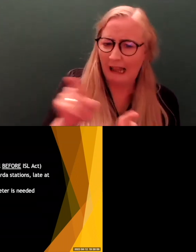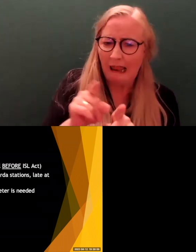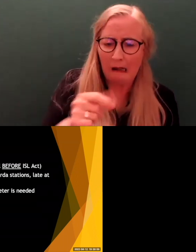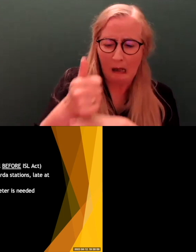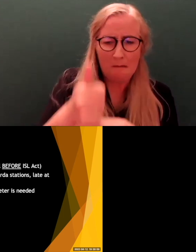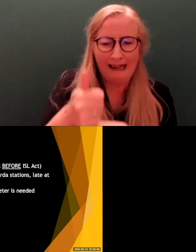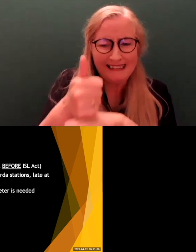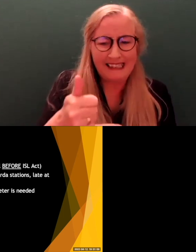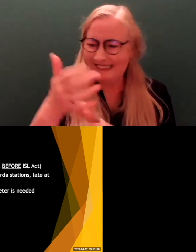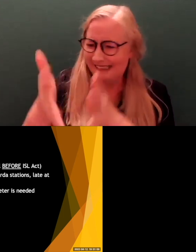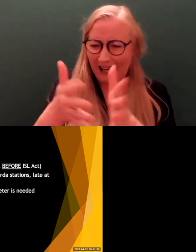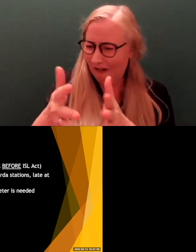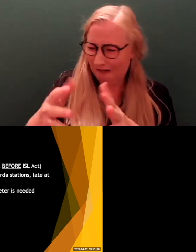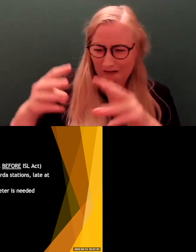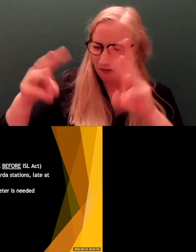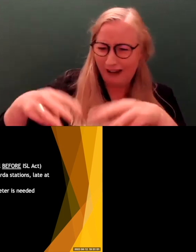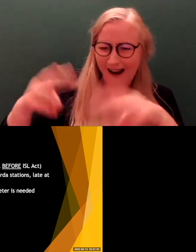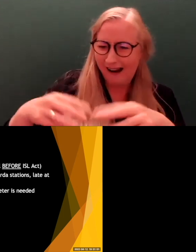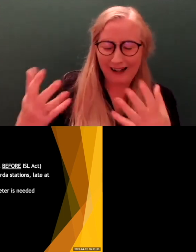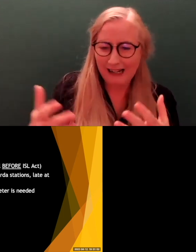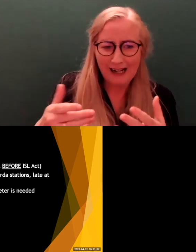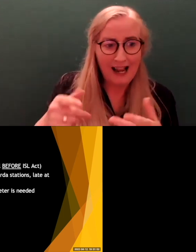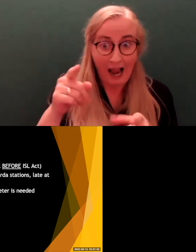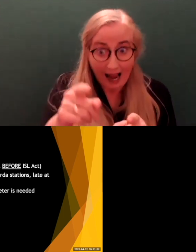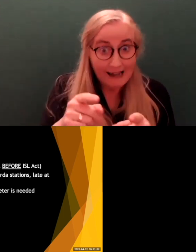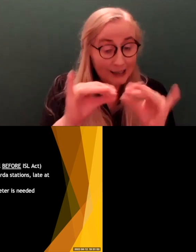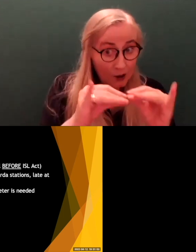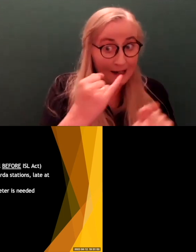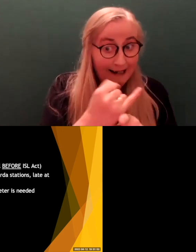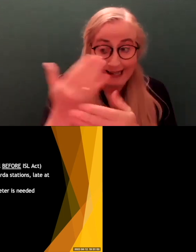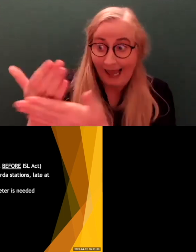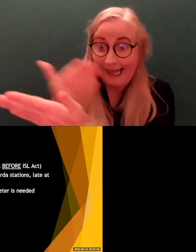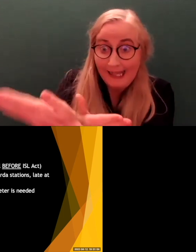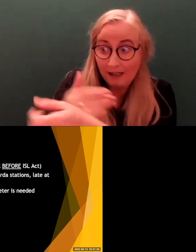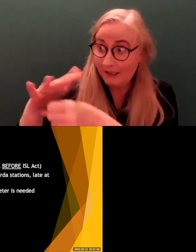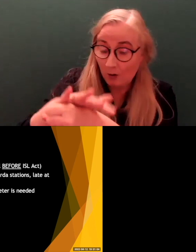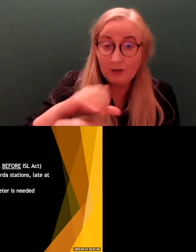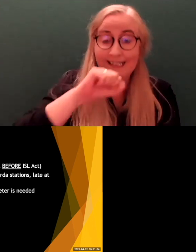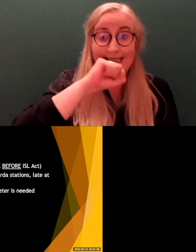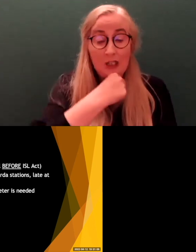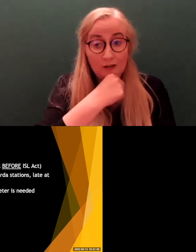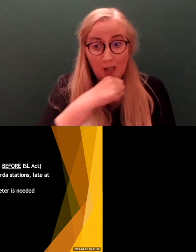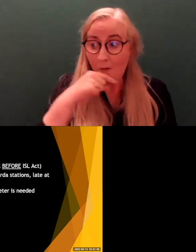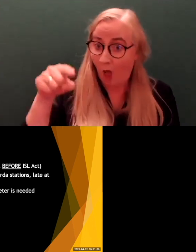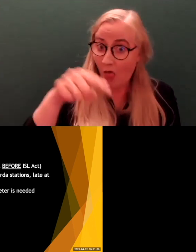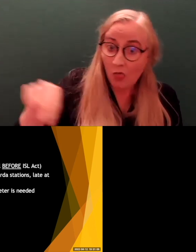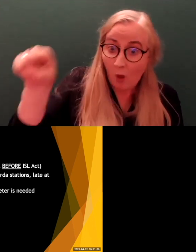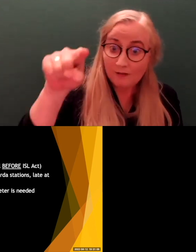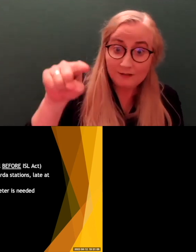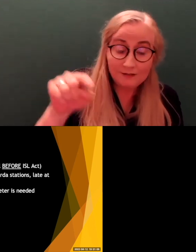is interpreting for them in a legal context, which can be really scary. And these people are having to, like, correct the